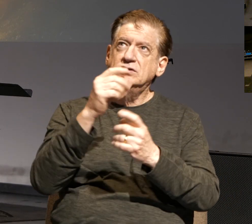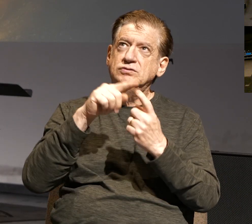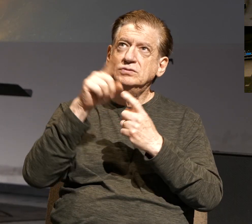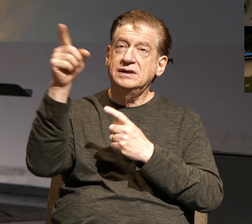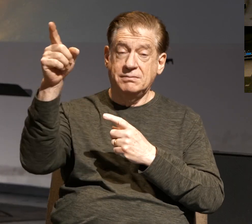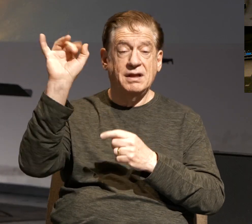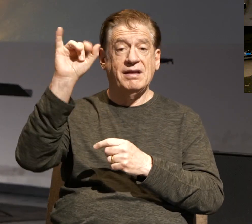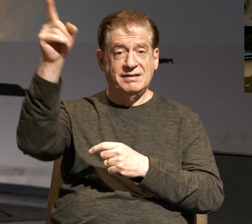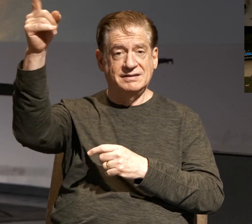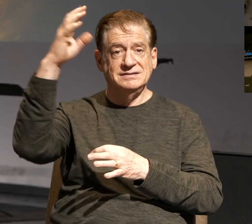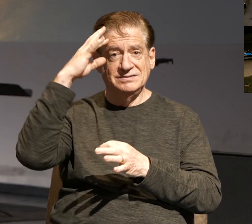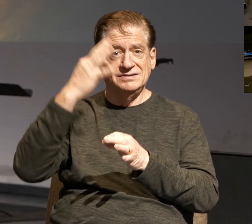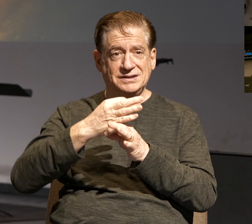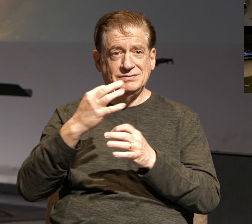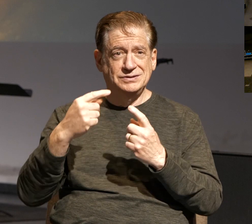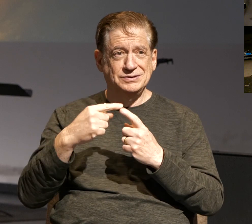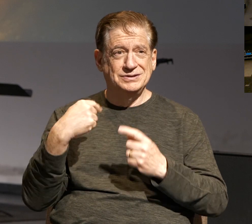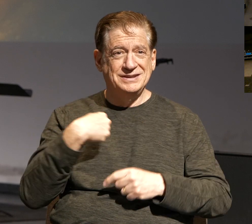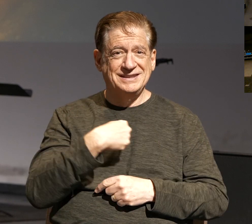to us.